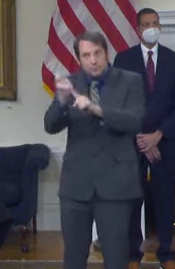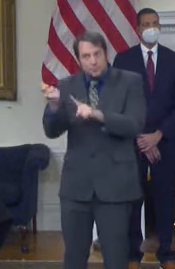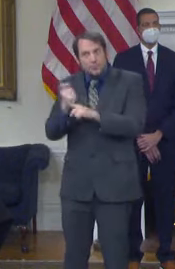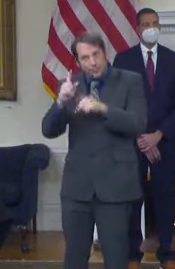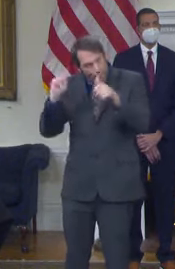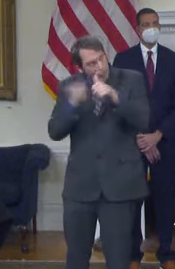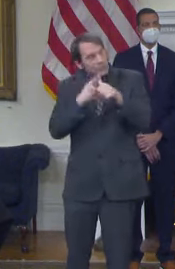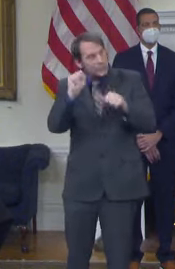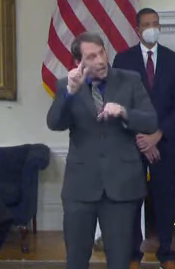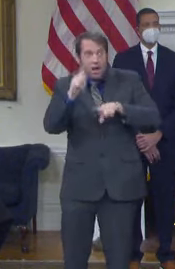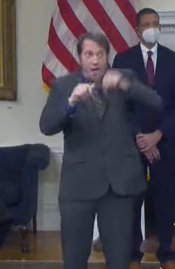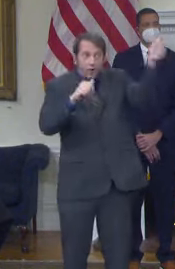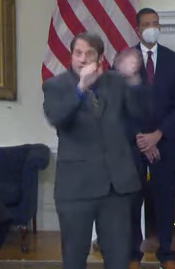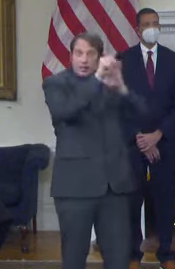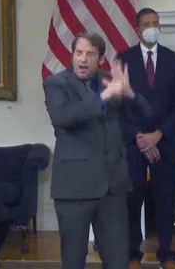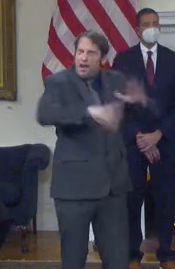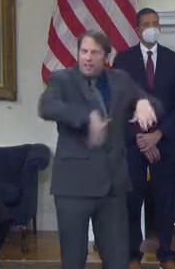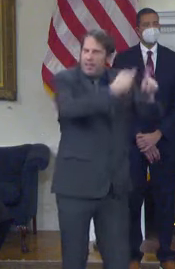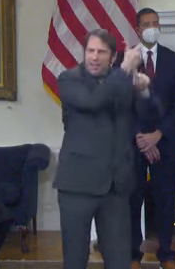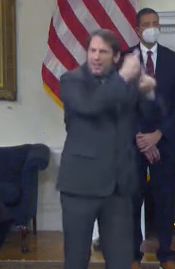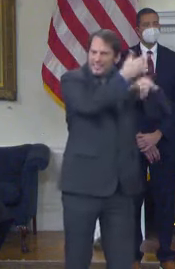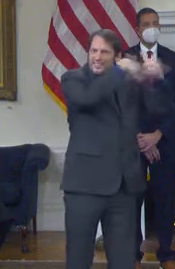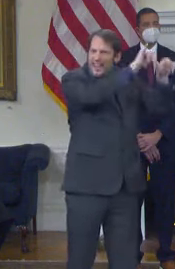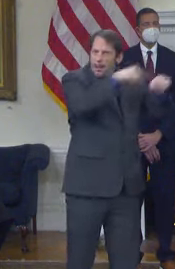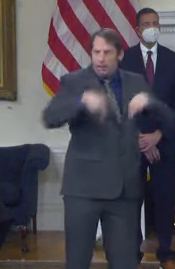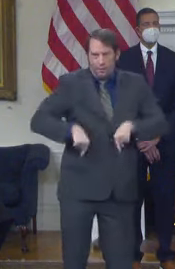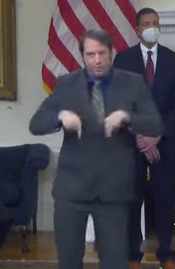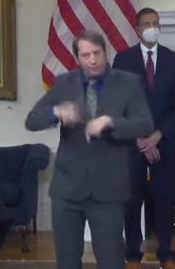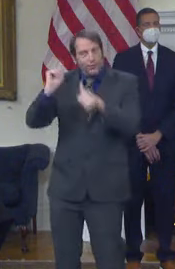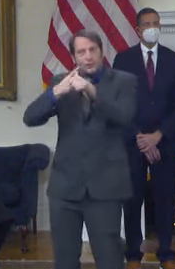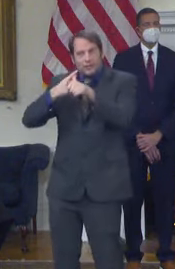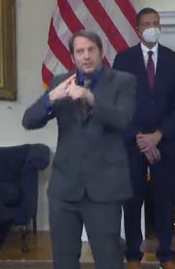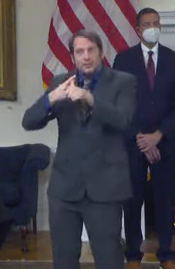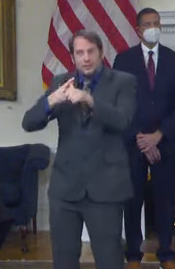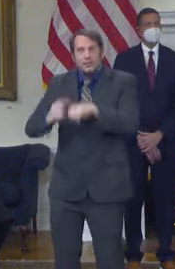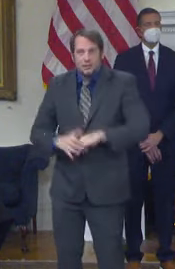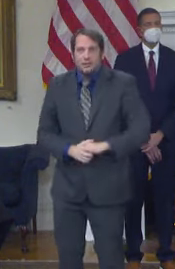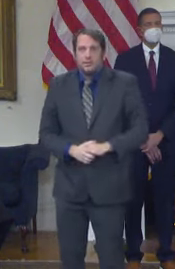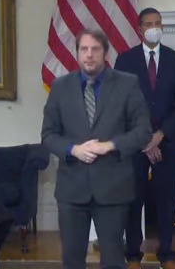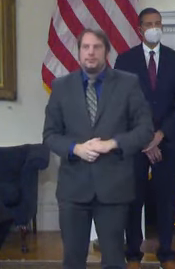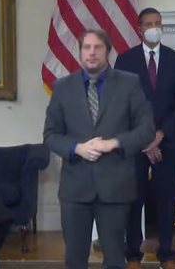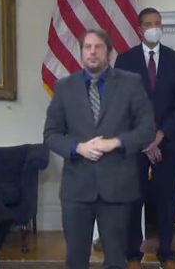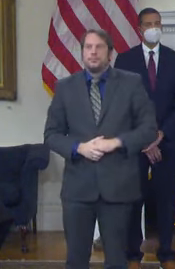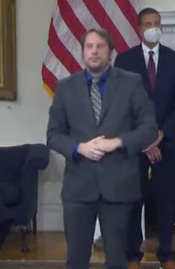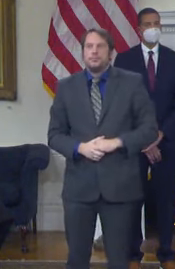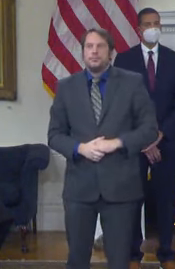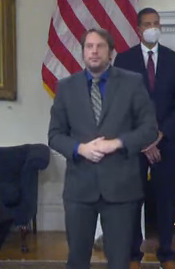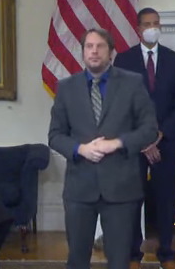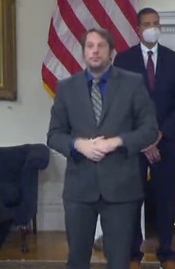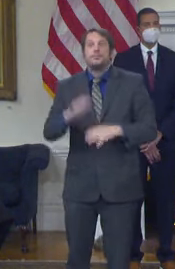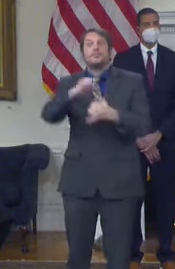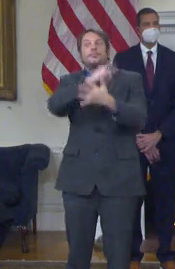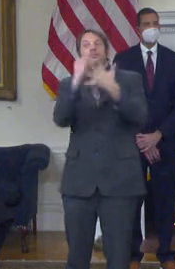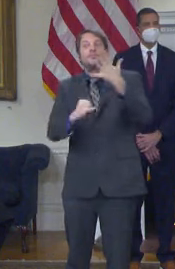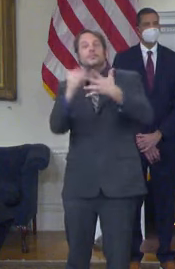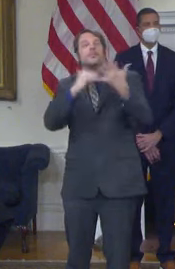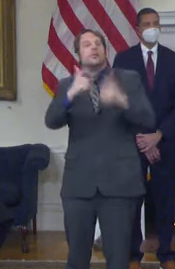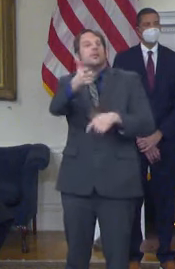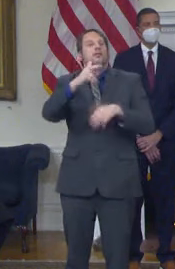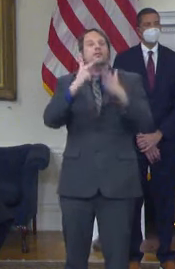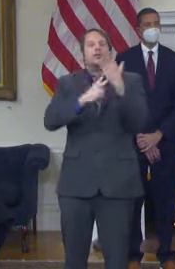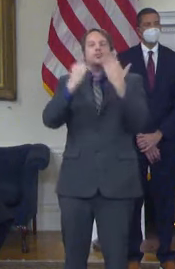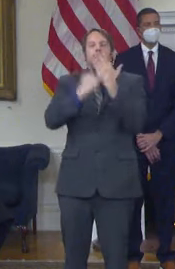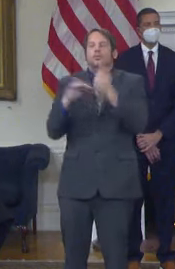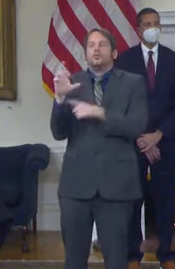we are introducing the Project Restore Act of 2022 to codify and make permanent